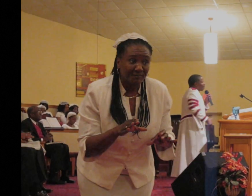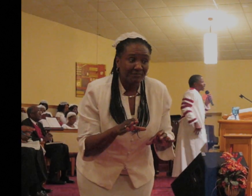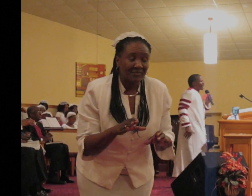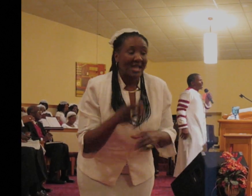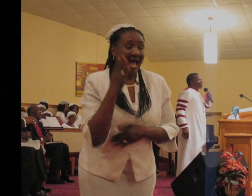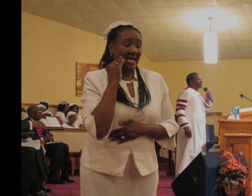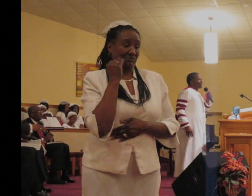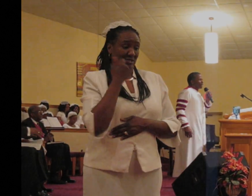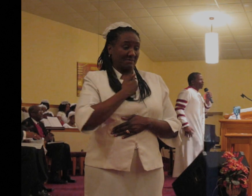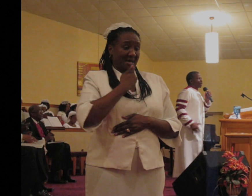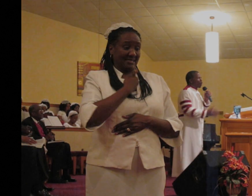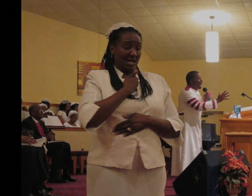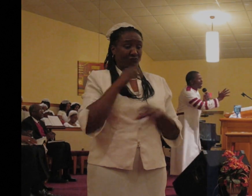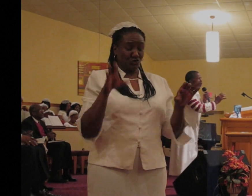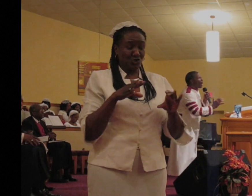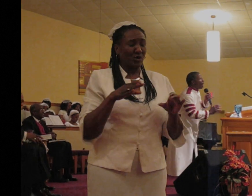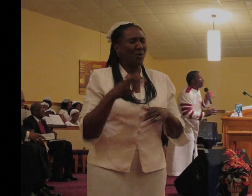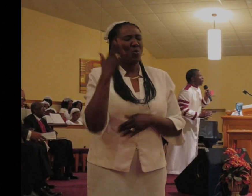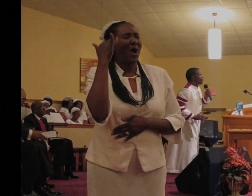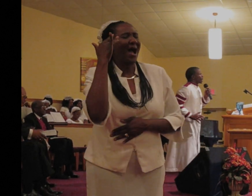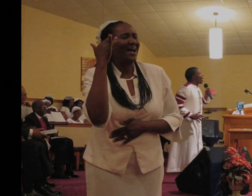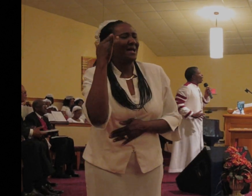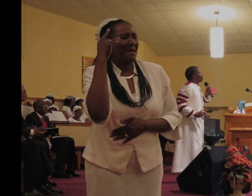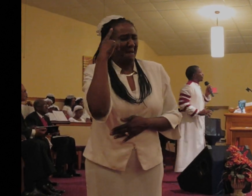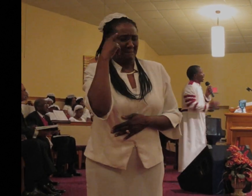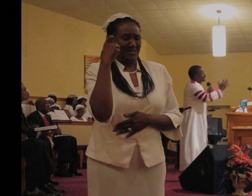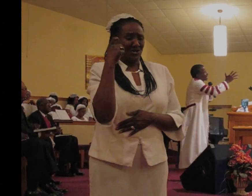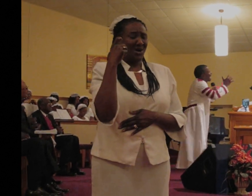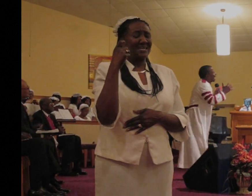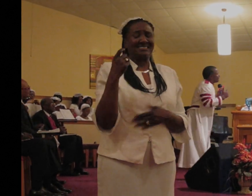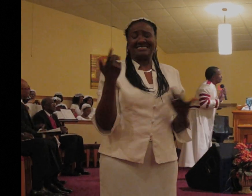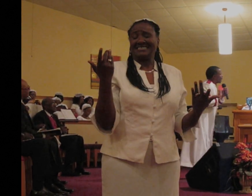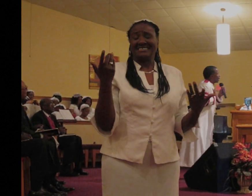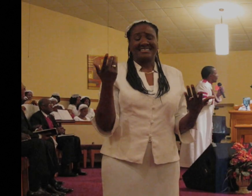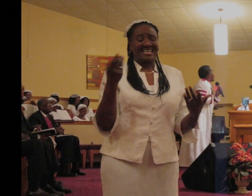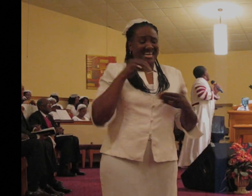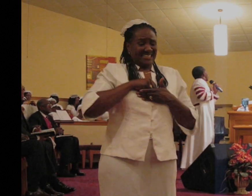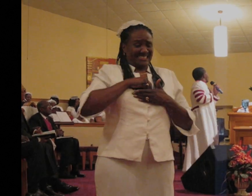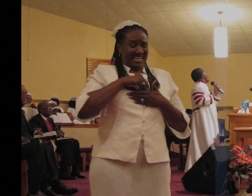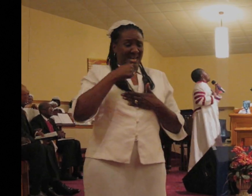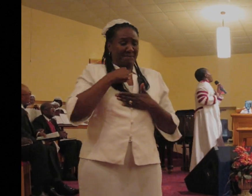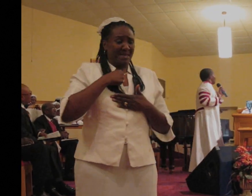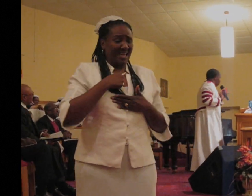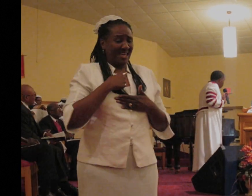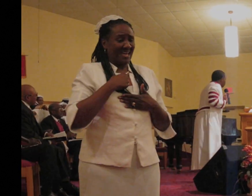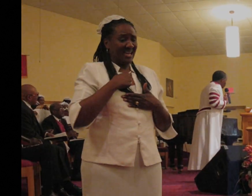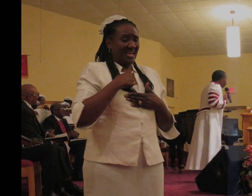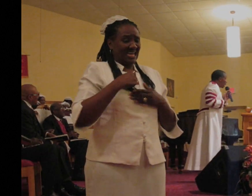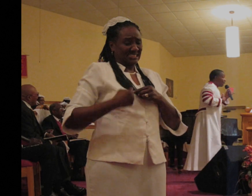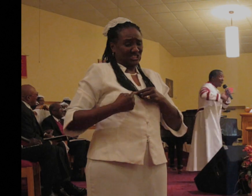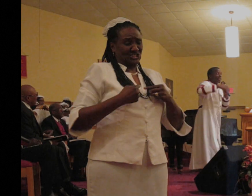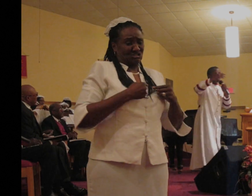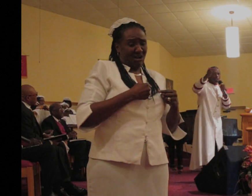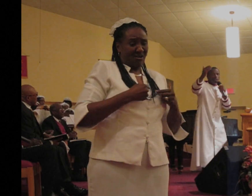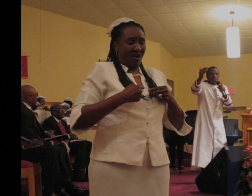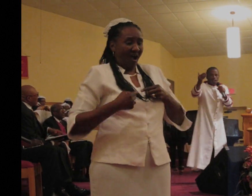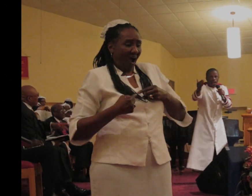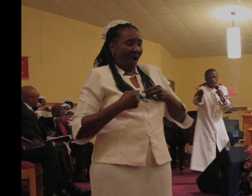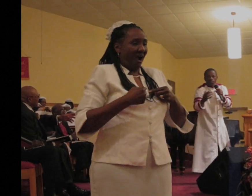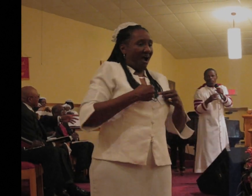myself doing. Why, Paul? Because inside of me, there is a war. And there is a carnal